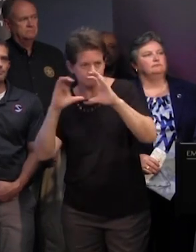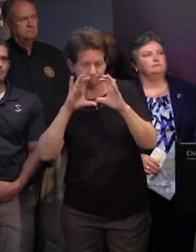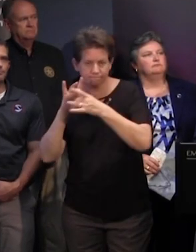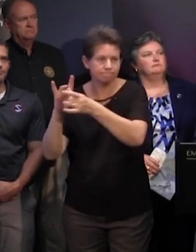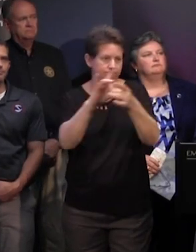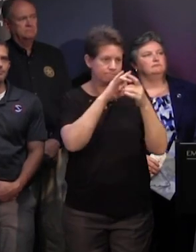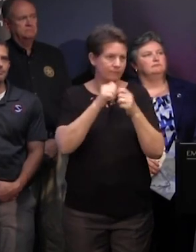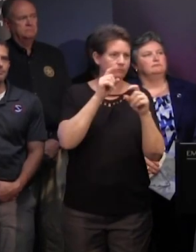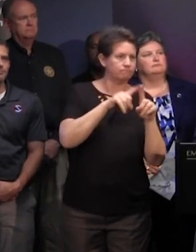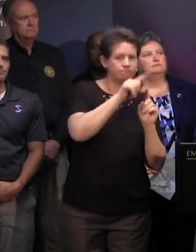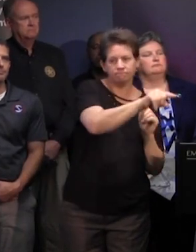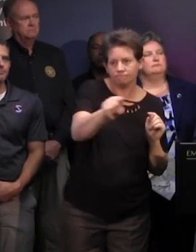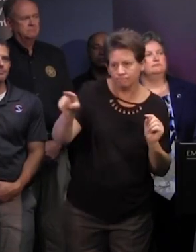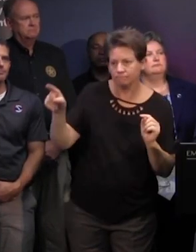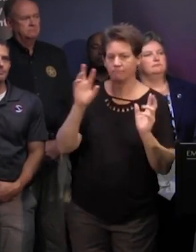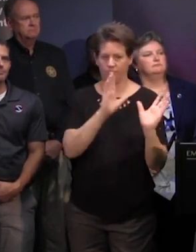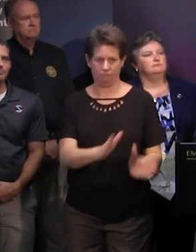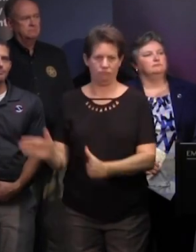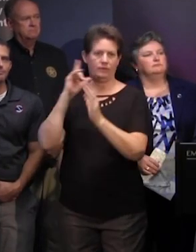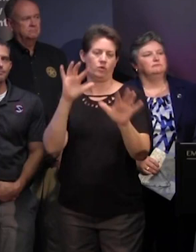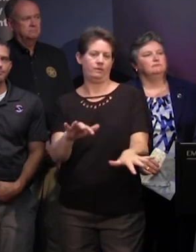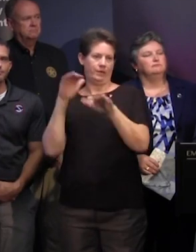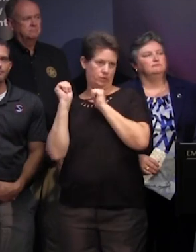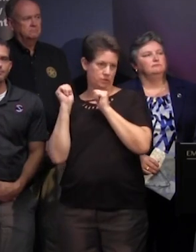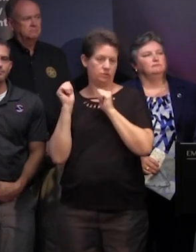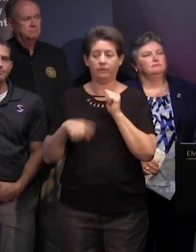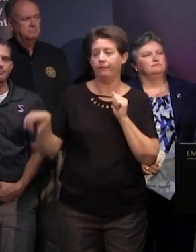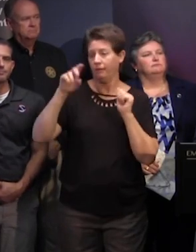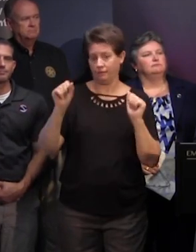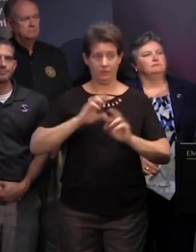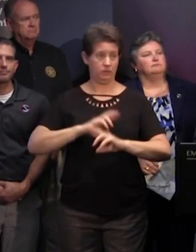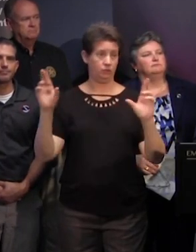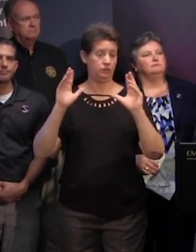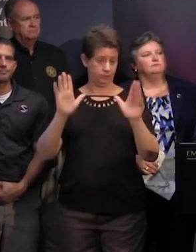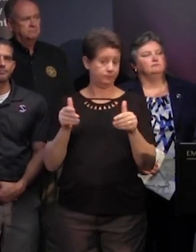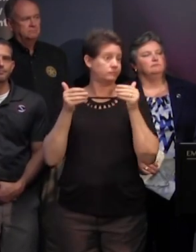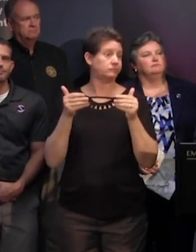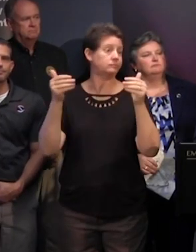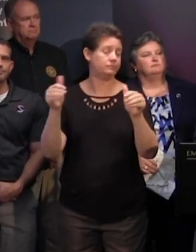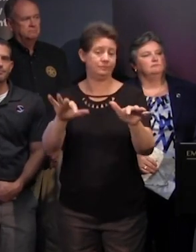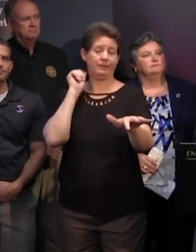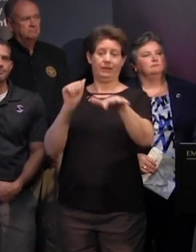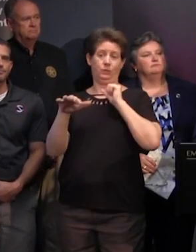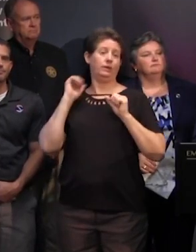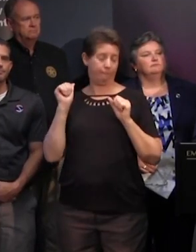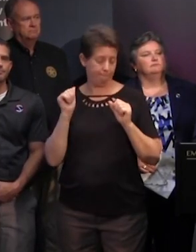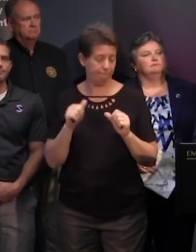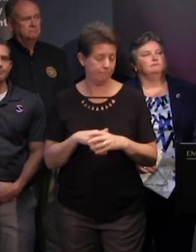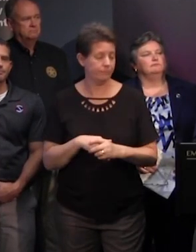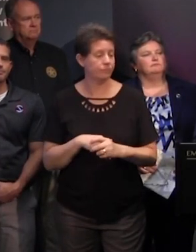with the health care facilities in the evacuation zones so that they could be prepared to implement and evacuate as needed